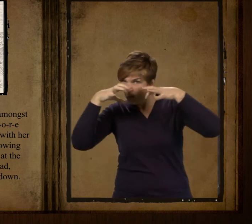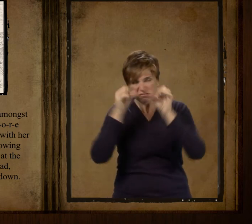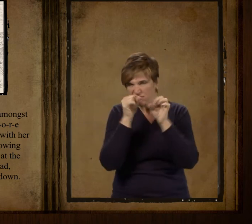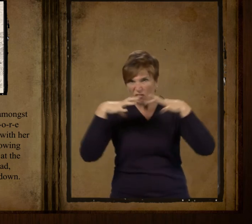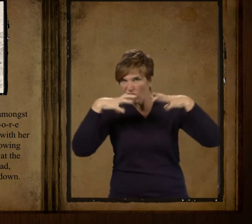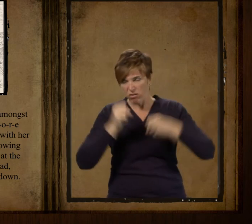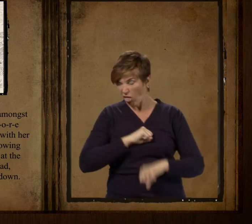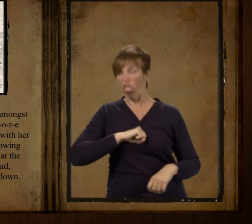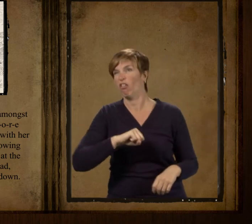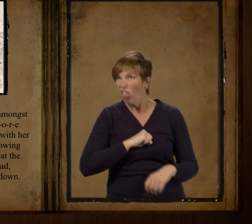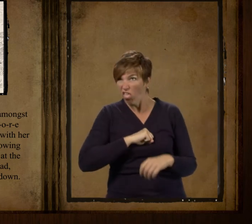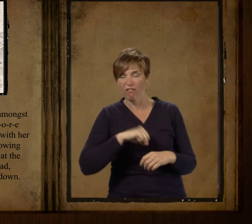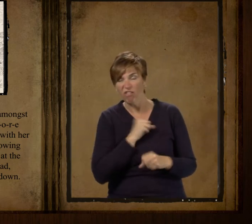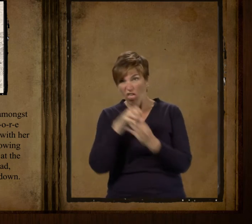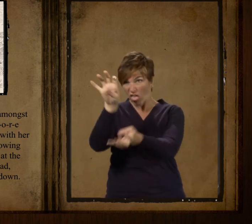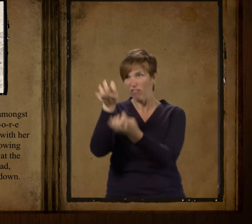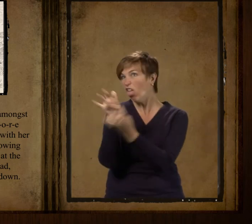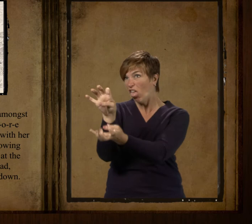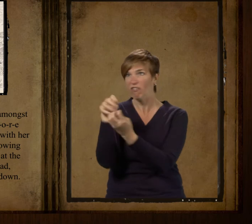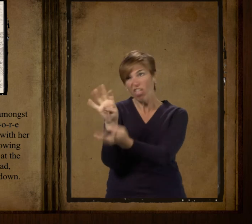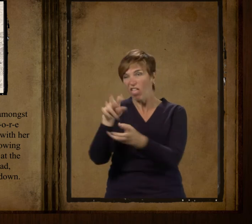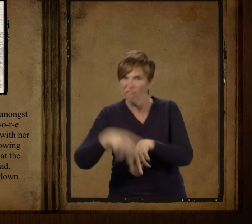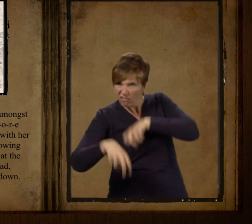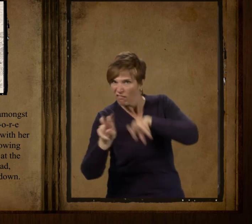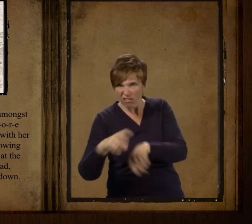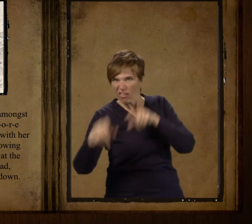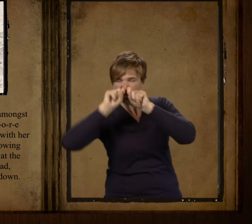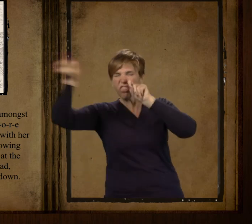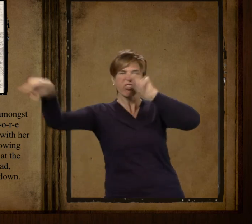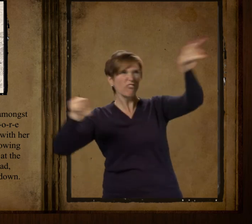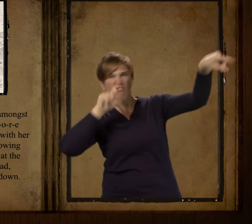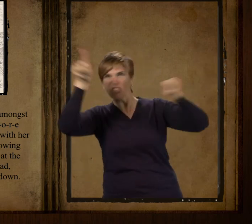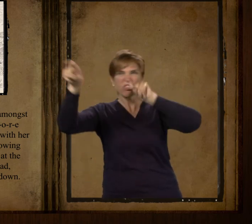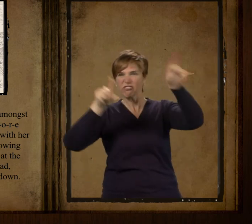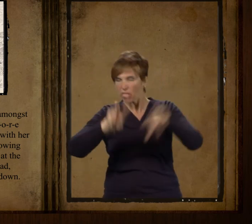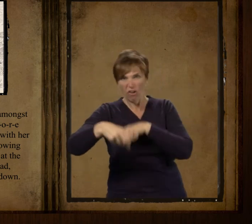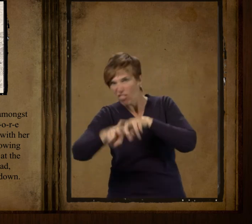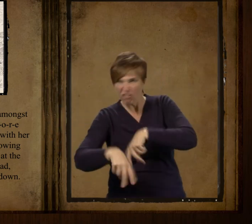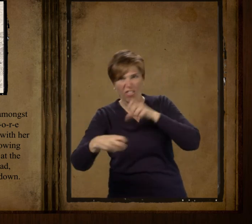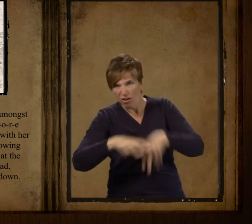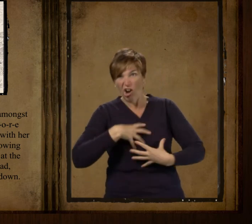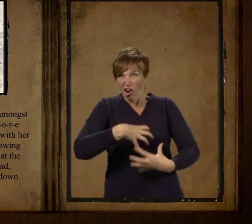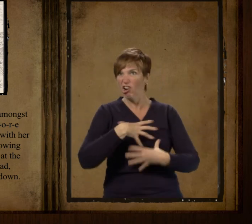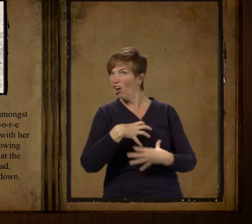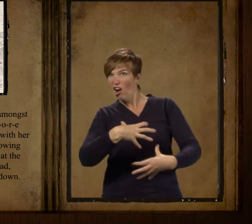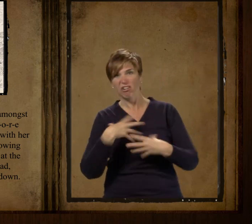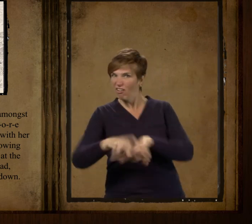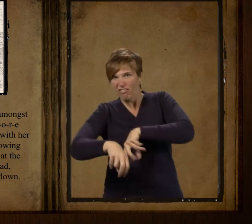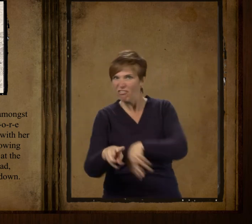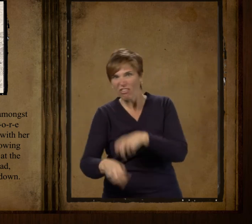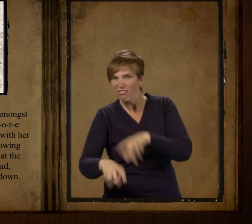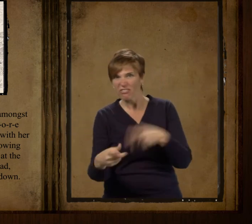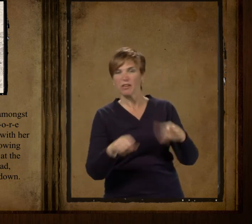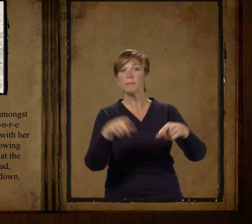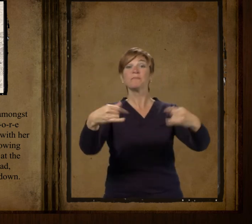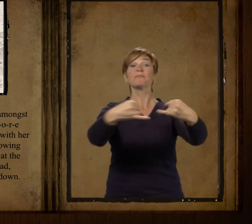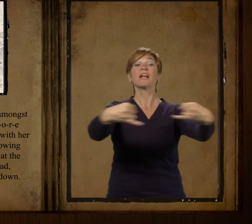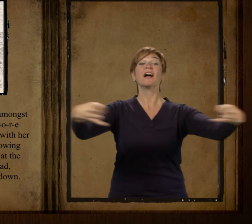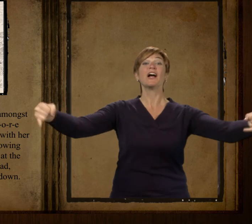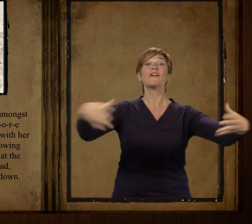and raising more racket with her coughing and sneezing and blowing her nose